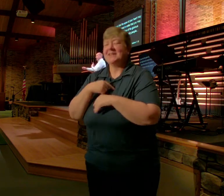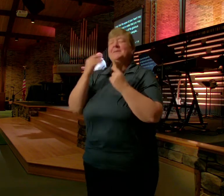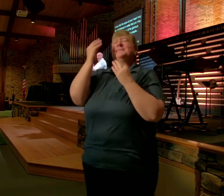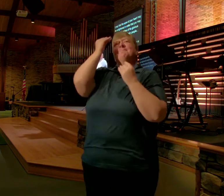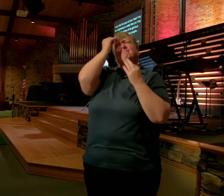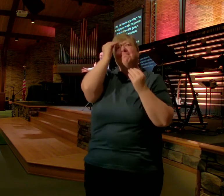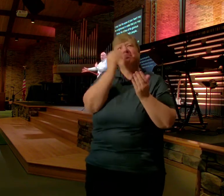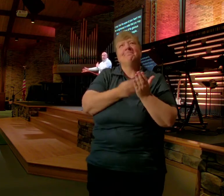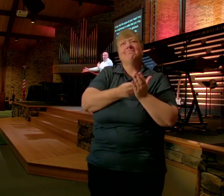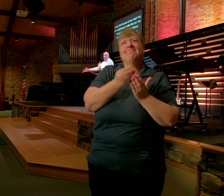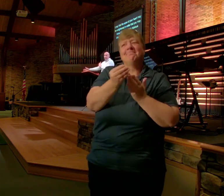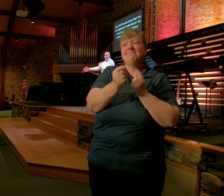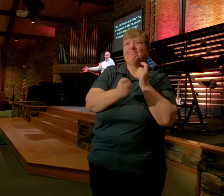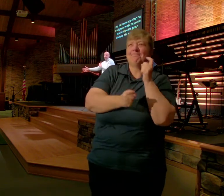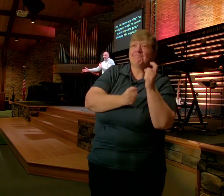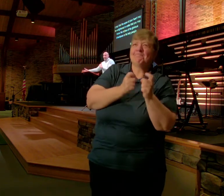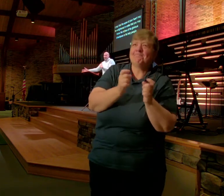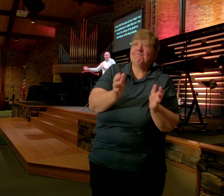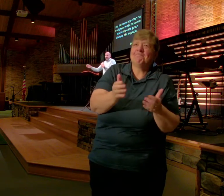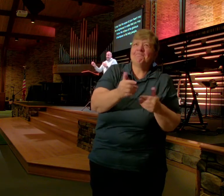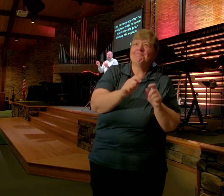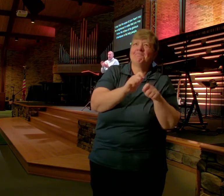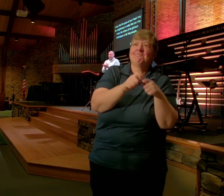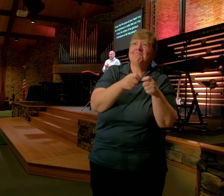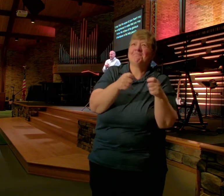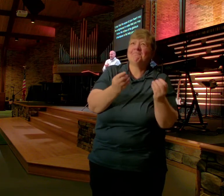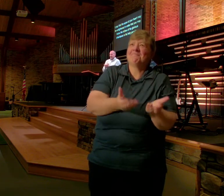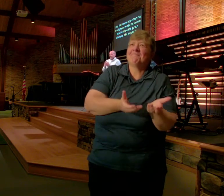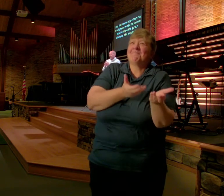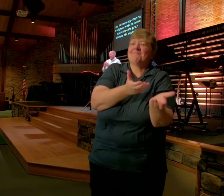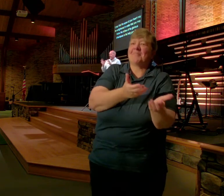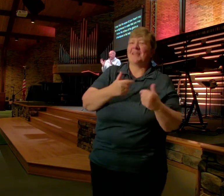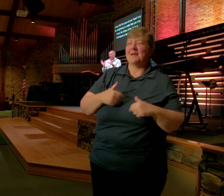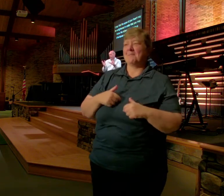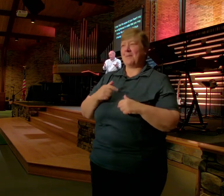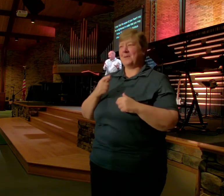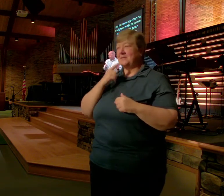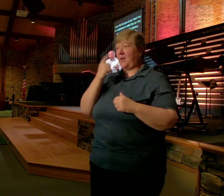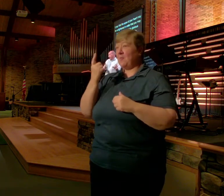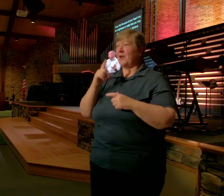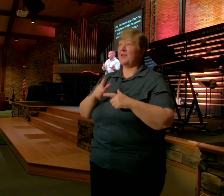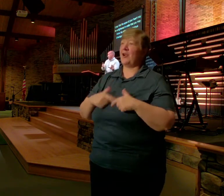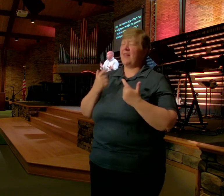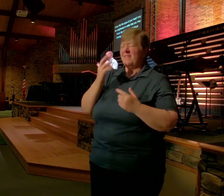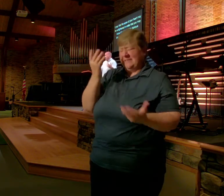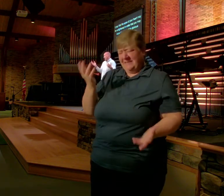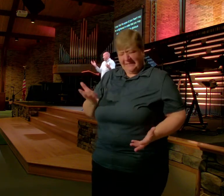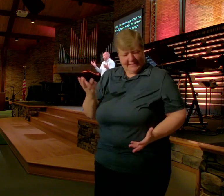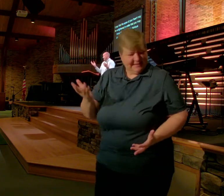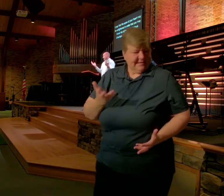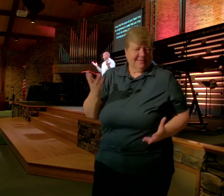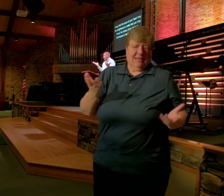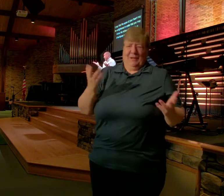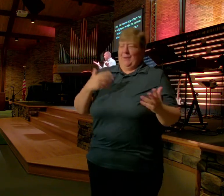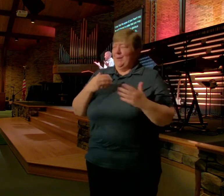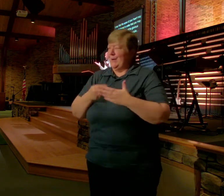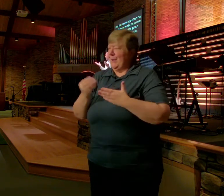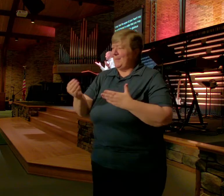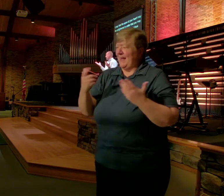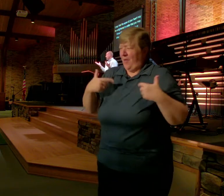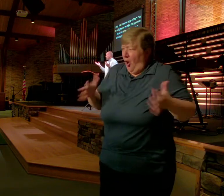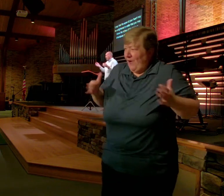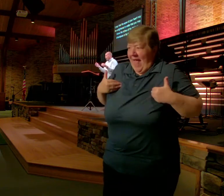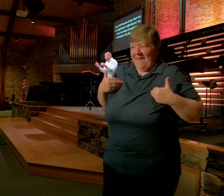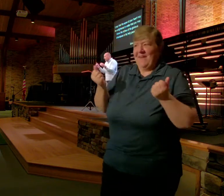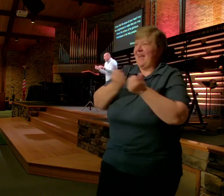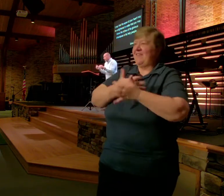gifts For people And maybe You have Somebody In your Life Maybe this Has happened To you Where it's Like i don't Know what I'm going To get This person Because they Like they Like have Everything Right